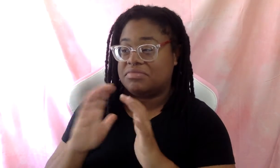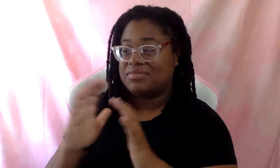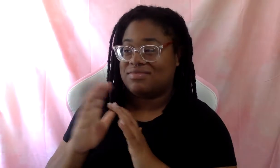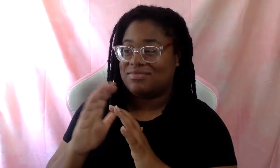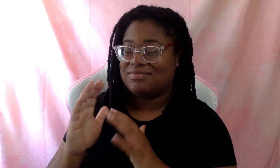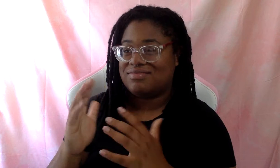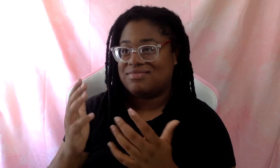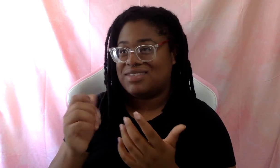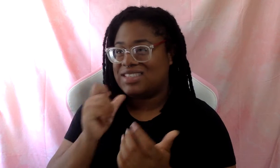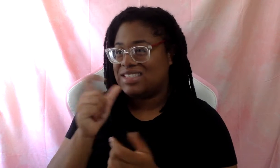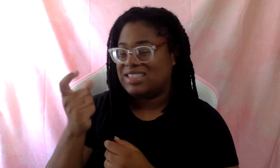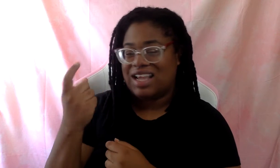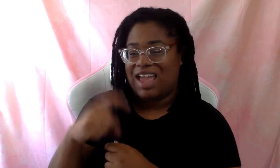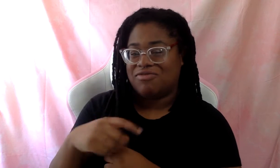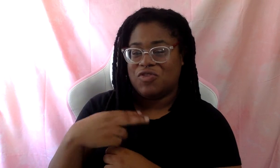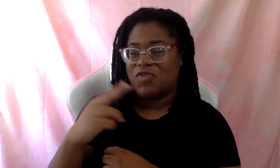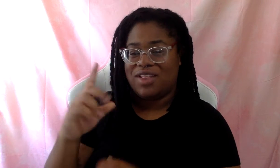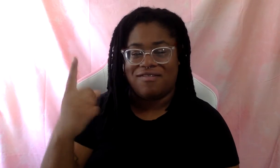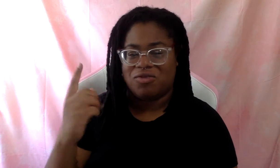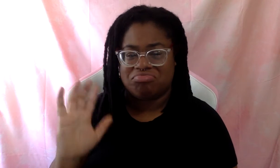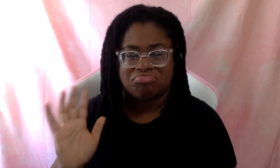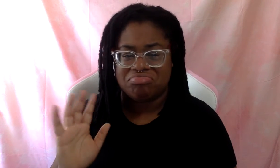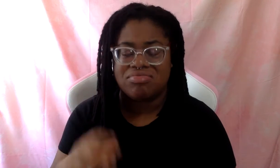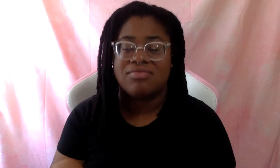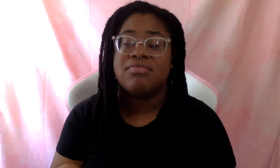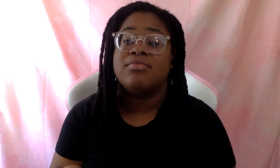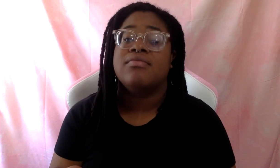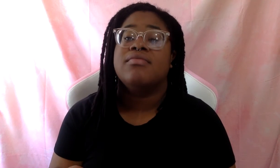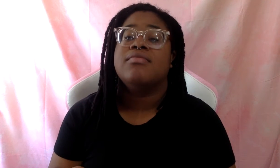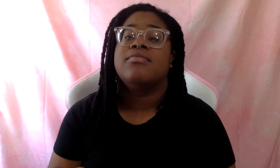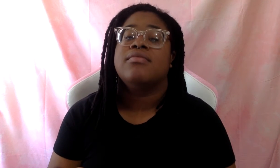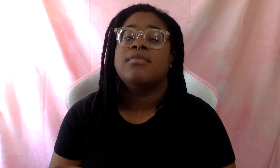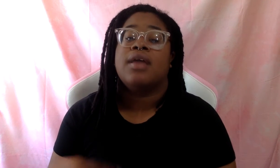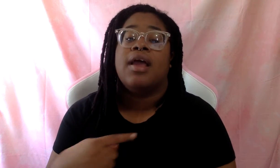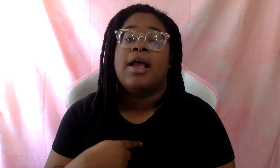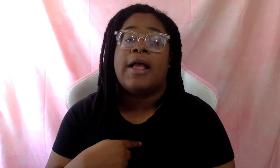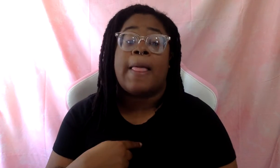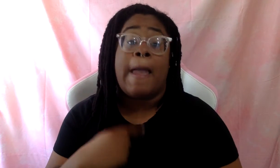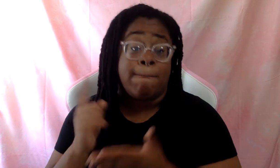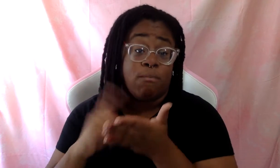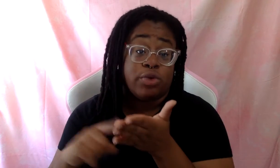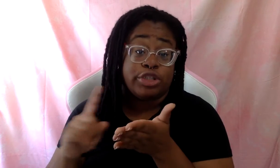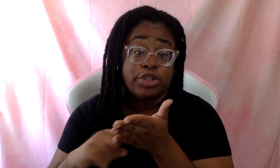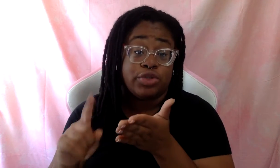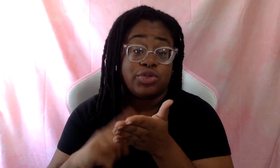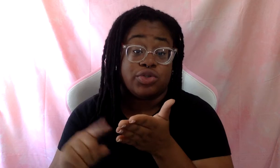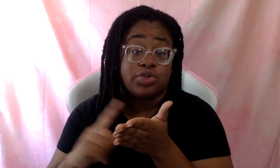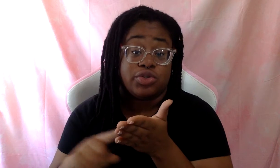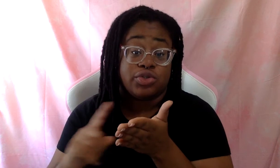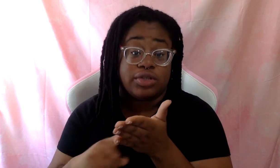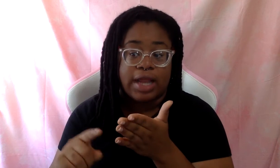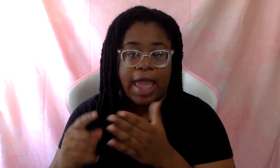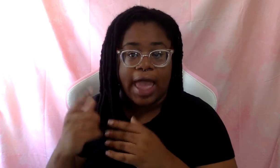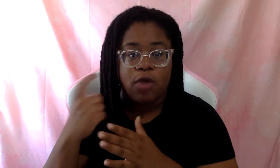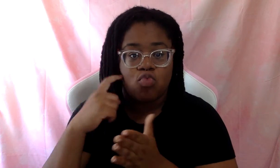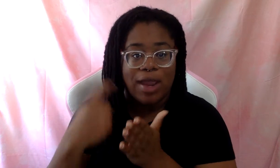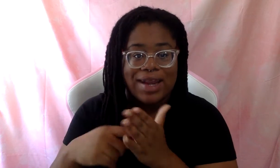vocalizing first. I am effectively a researcher. My job is pattern recognition. And in order to